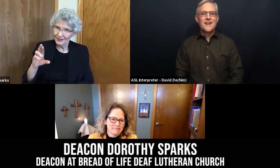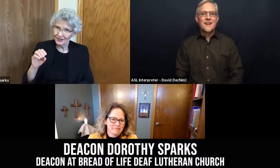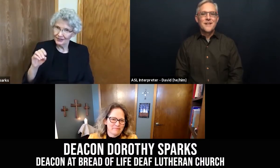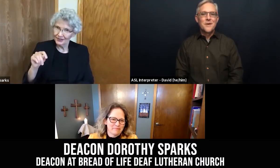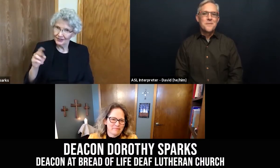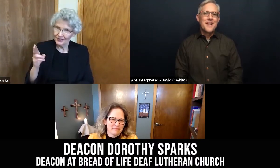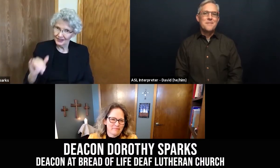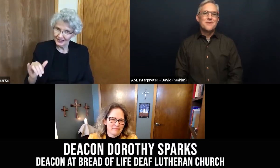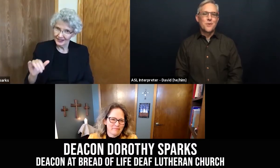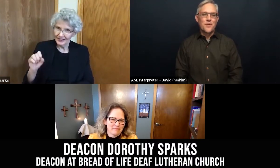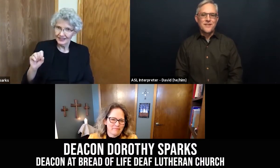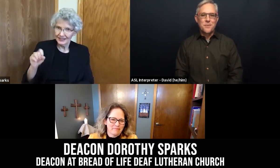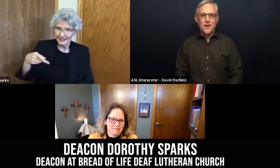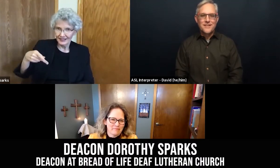Hello, my name is Dorothy Sparks.